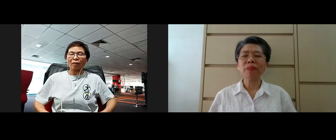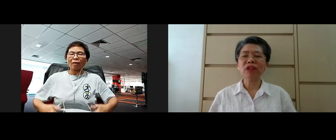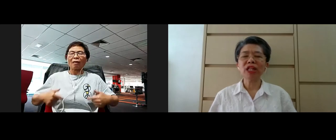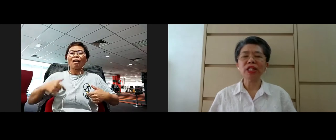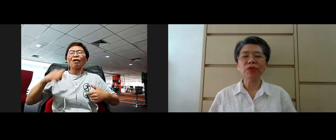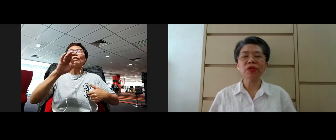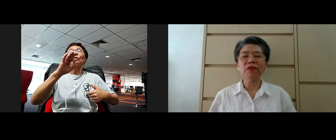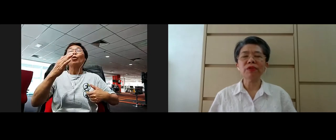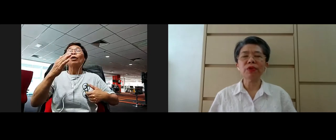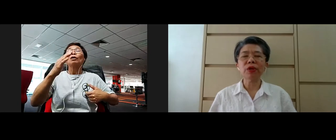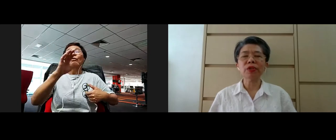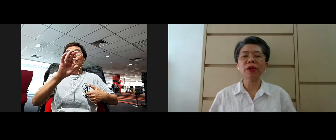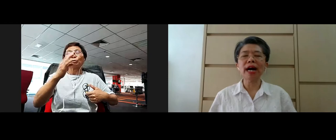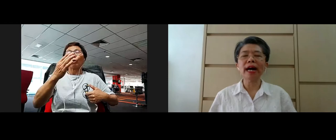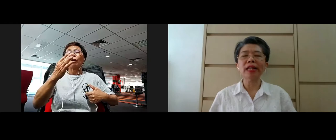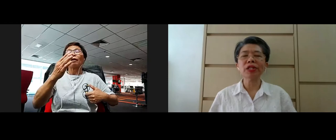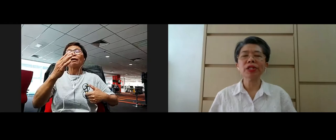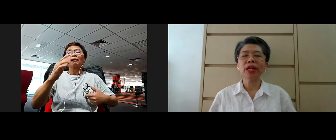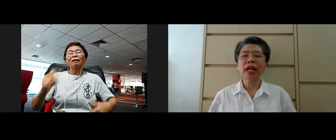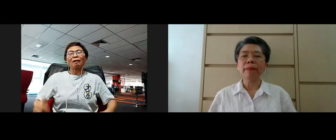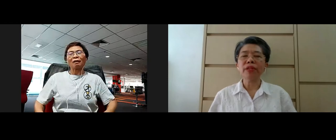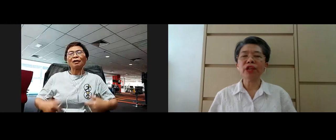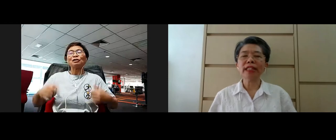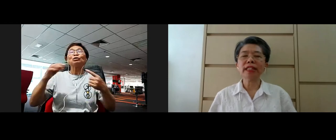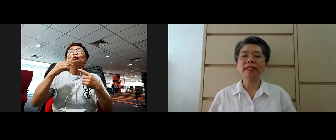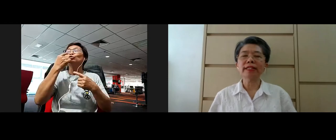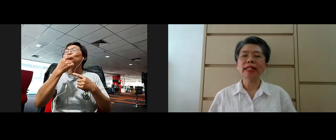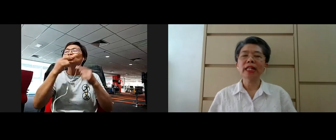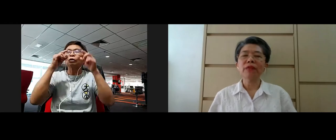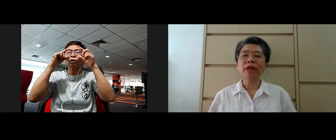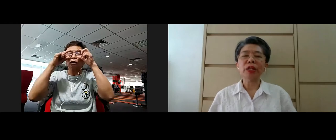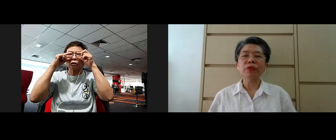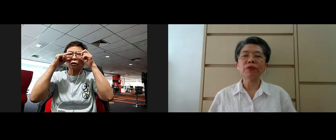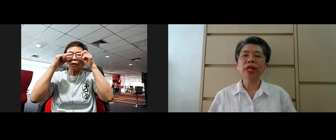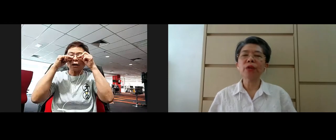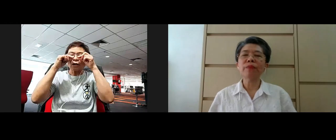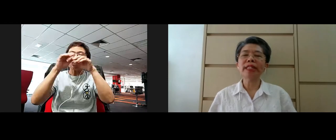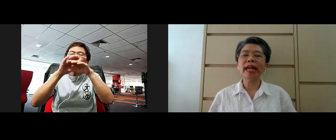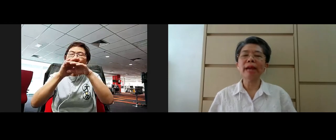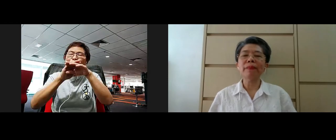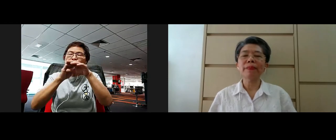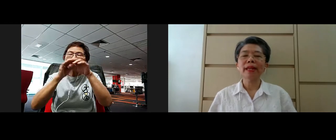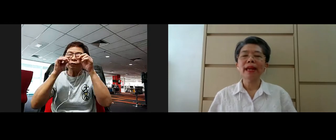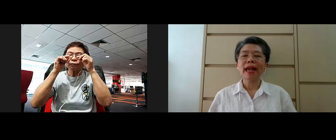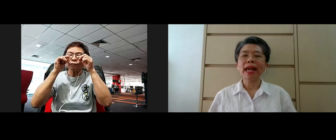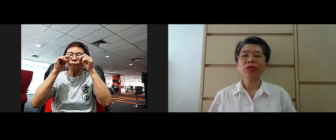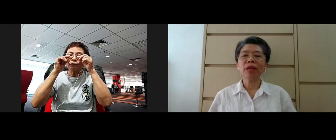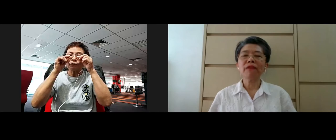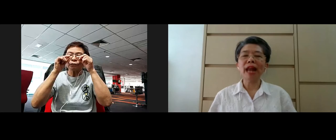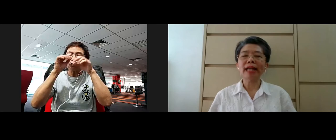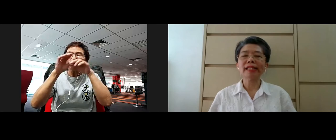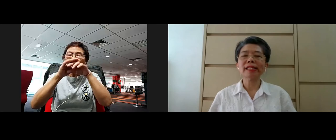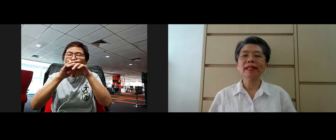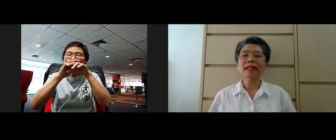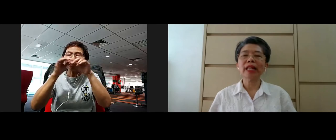especially those of you who close your eyes, be gentle when you reopen them as